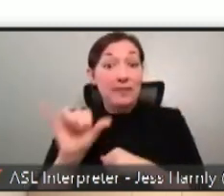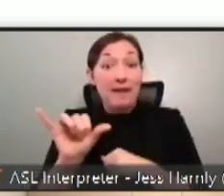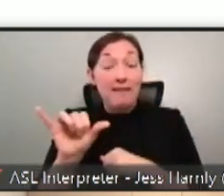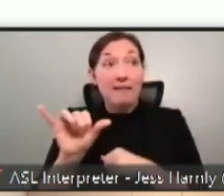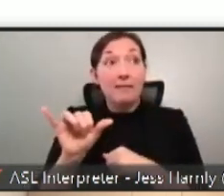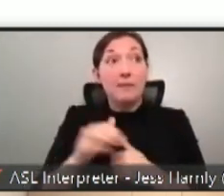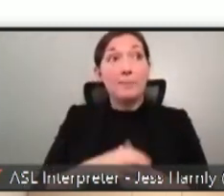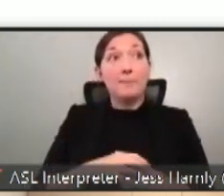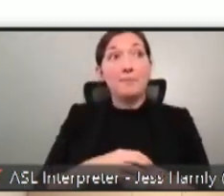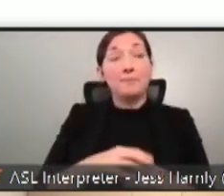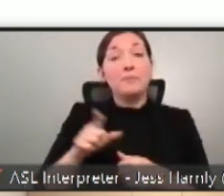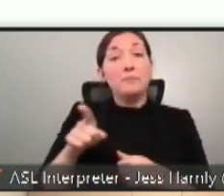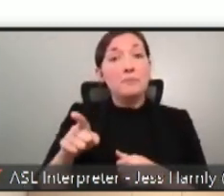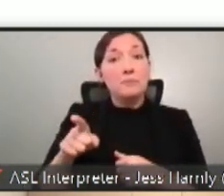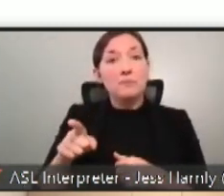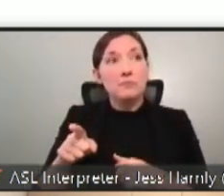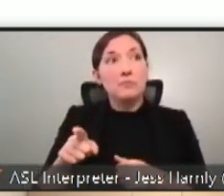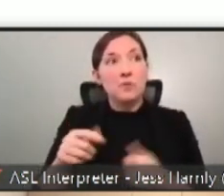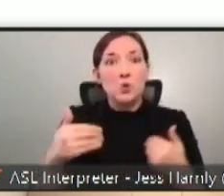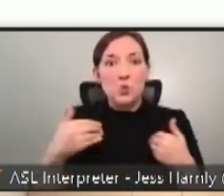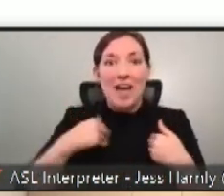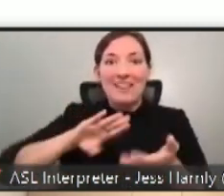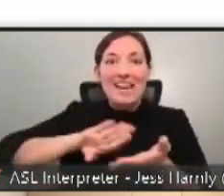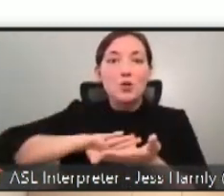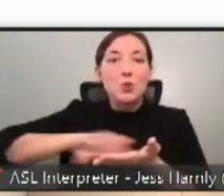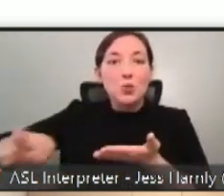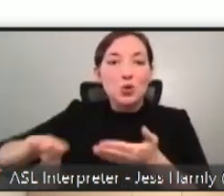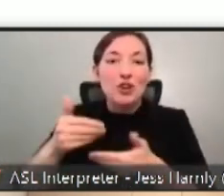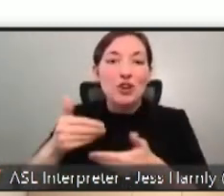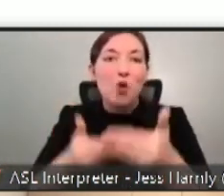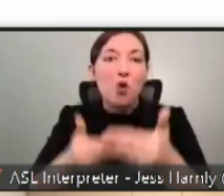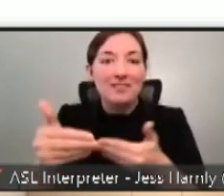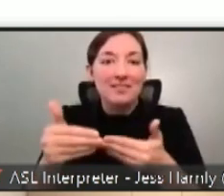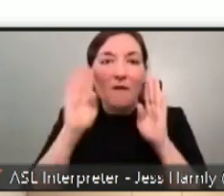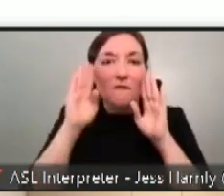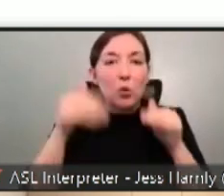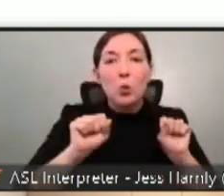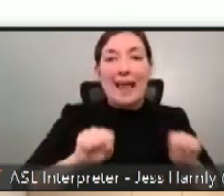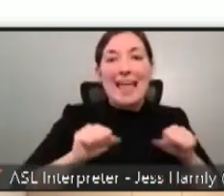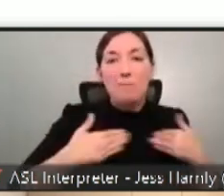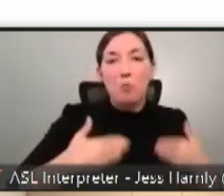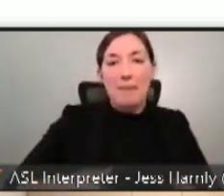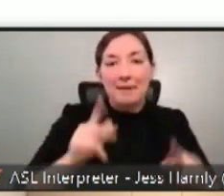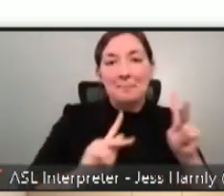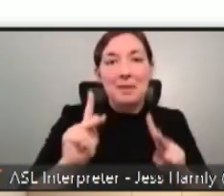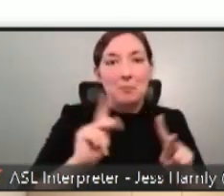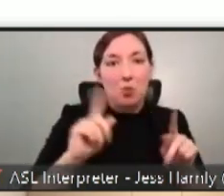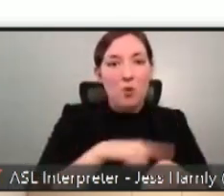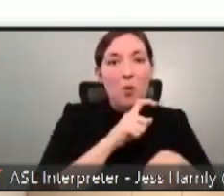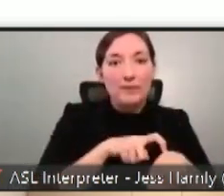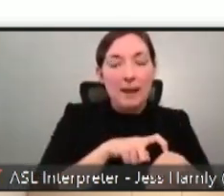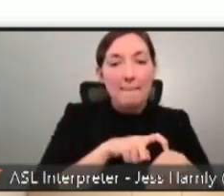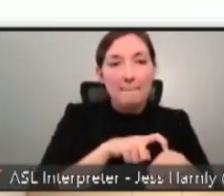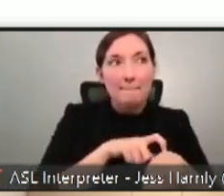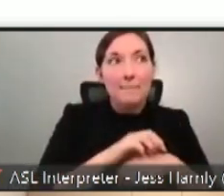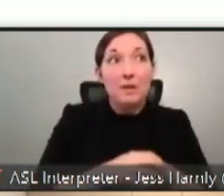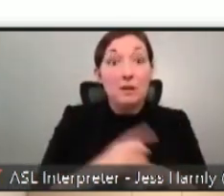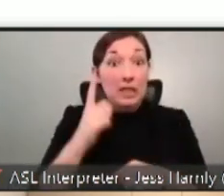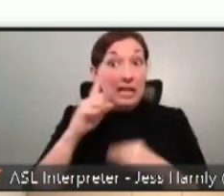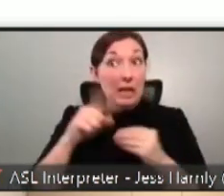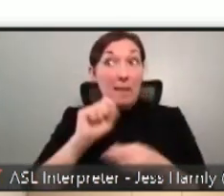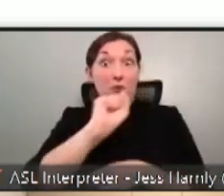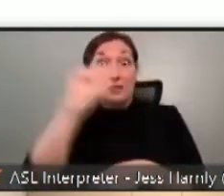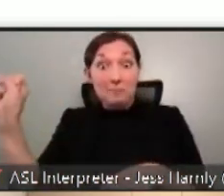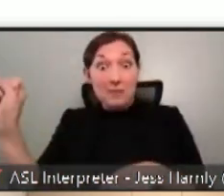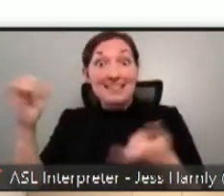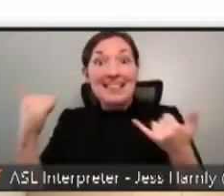you have an exclusionary process that has been ableistic for a very long time. When you think about the space industry, you actually have a clean